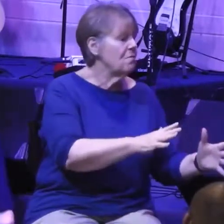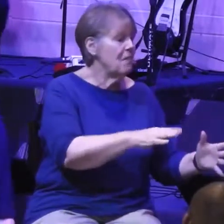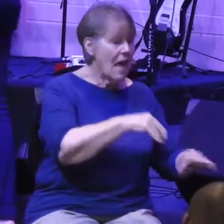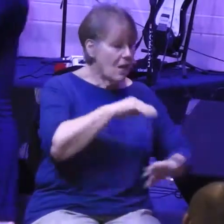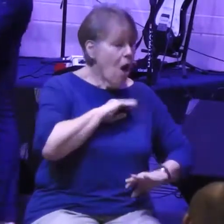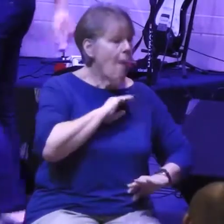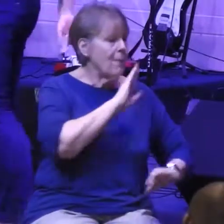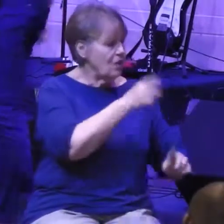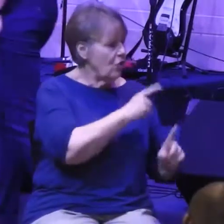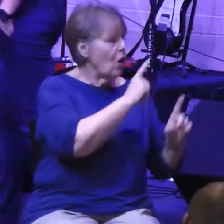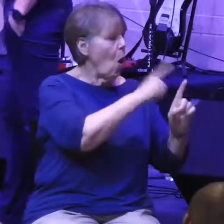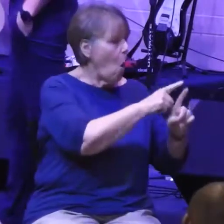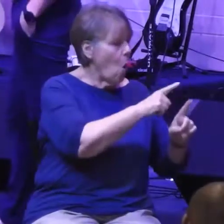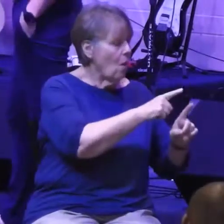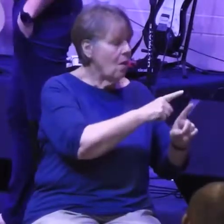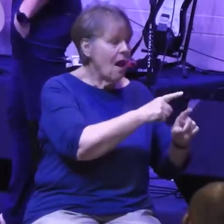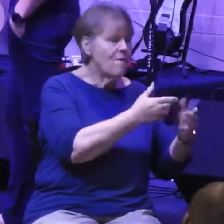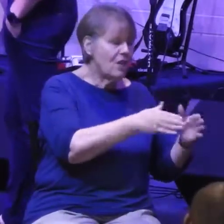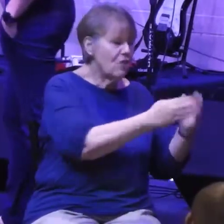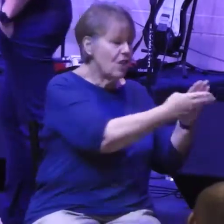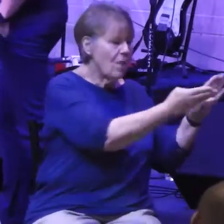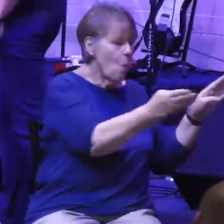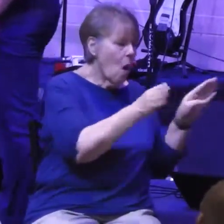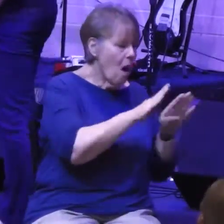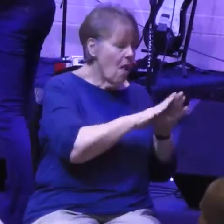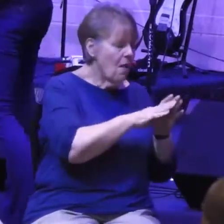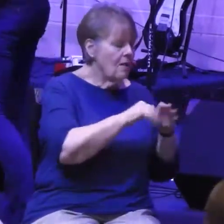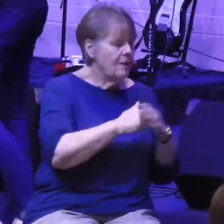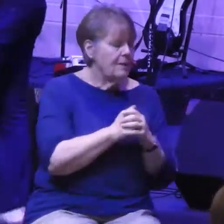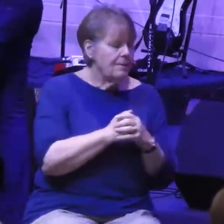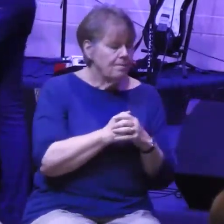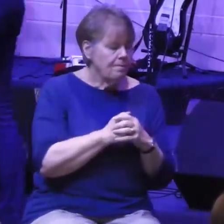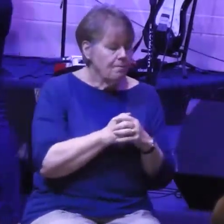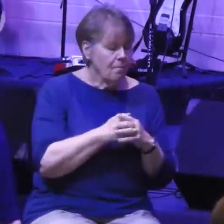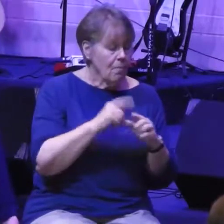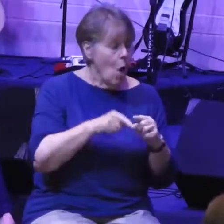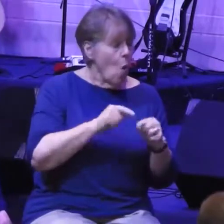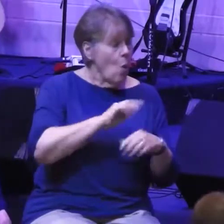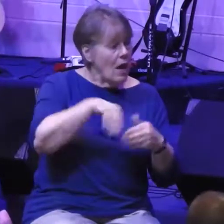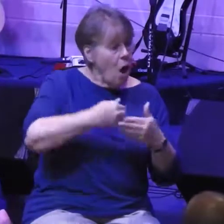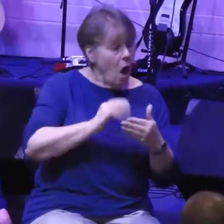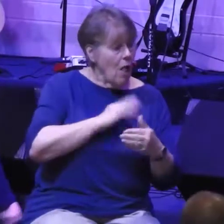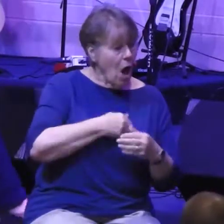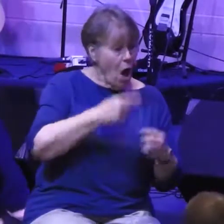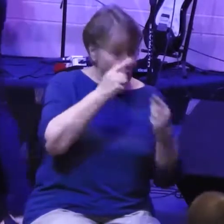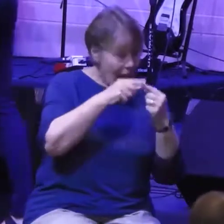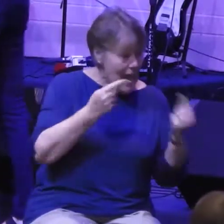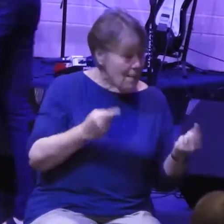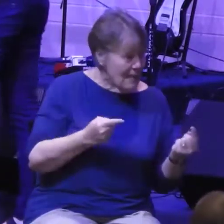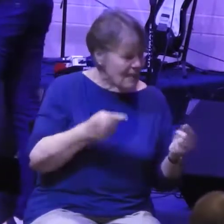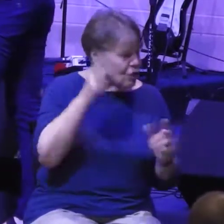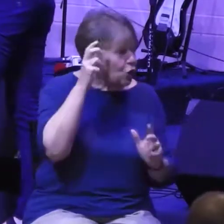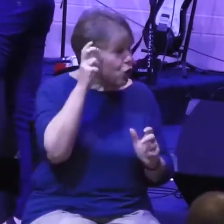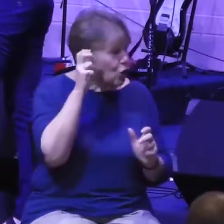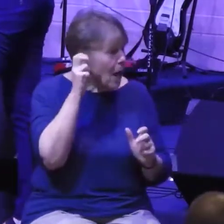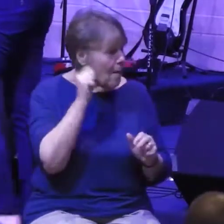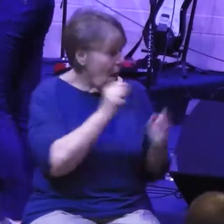and here's how the story starts to wrap up. When all our enemies heard about this, the completion of the wall,